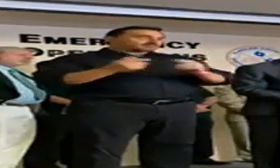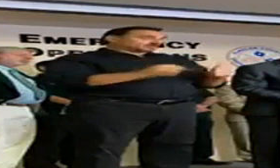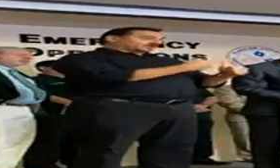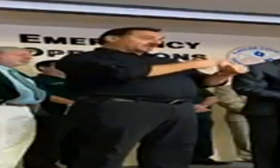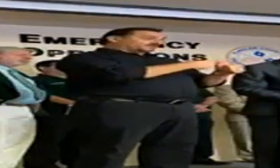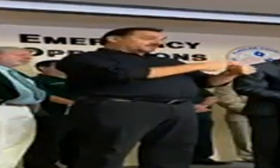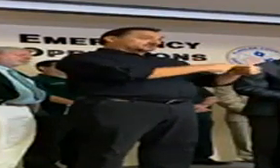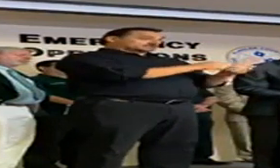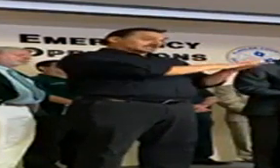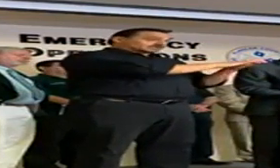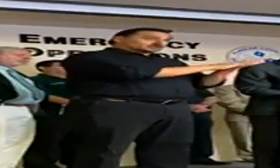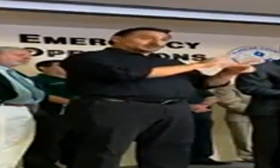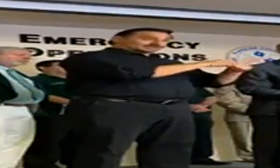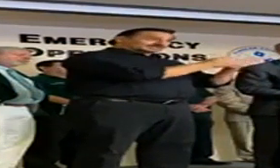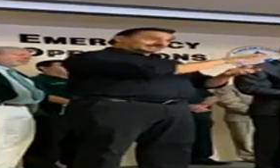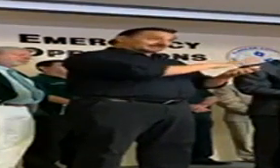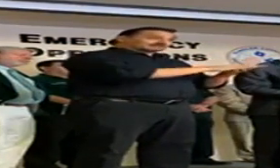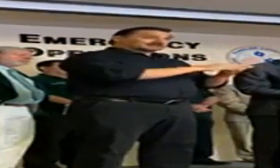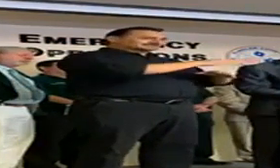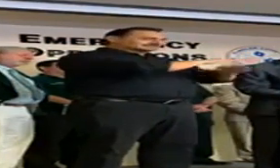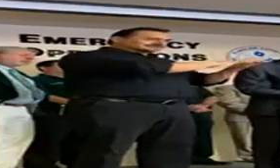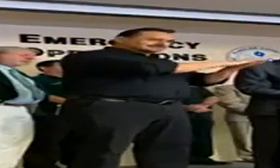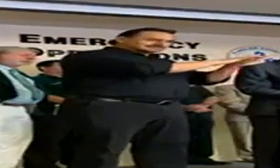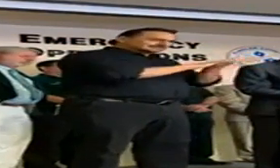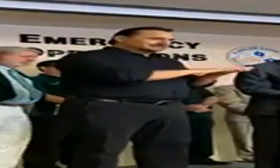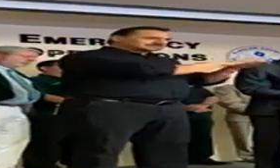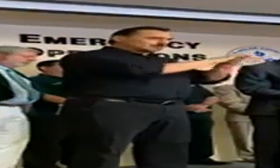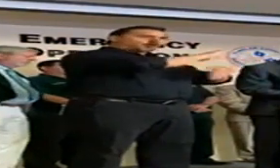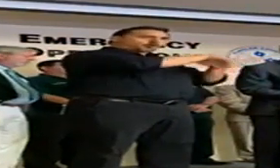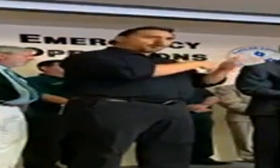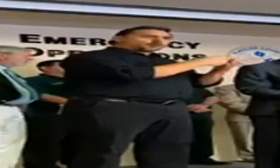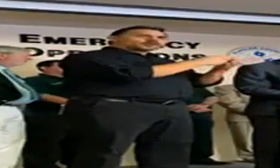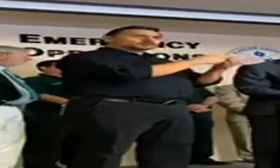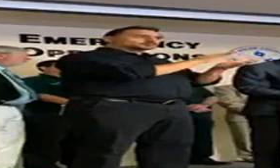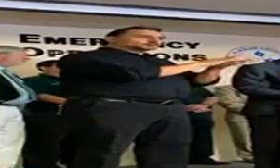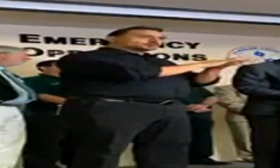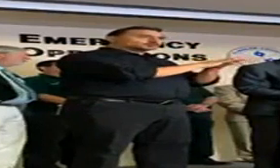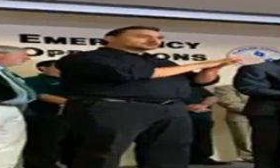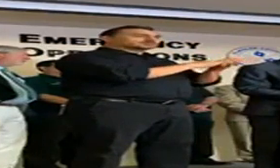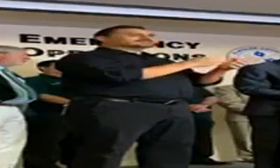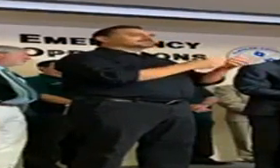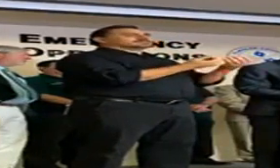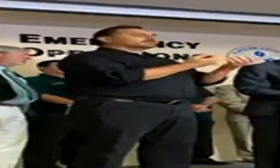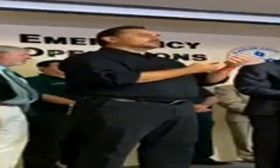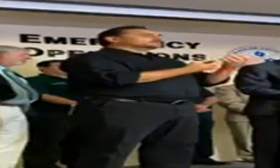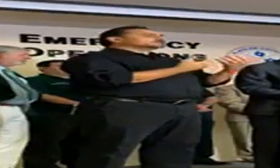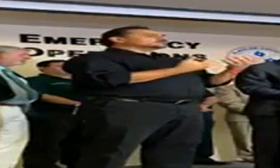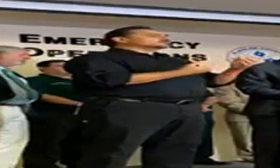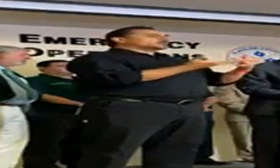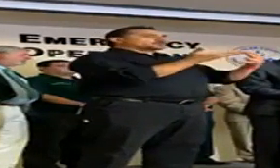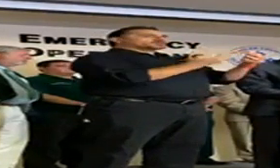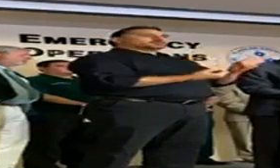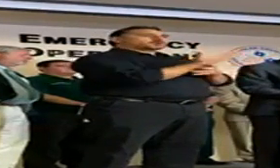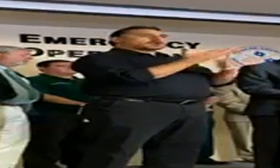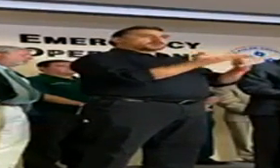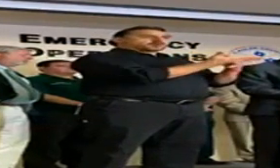custodial teams are in the process of disinfecting all of our schools. This is a process we do each spring break. This will also go